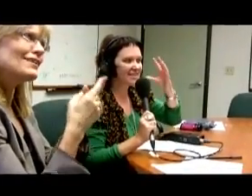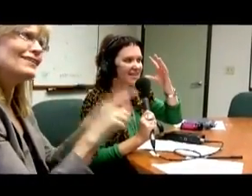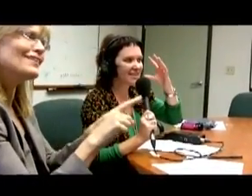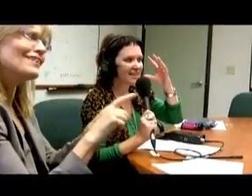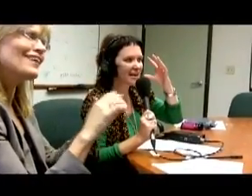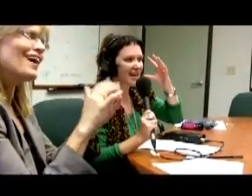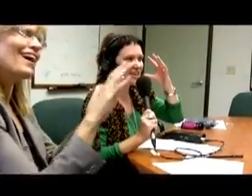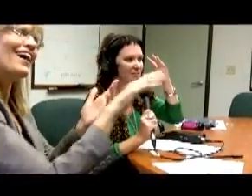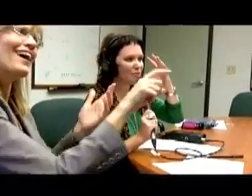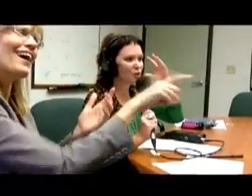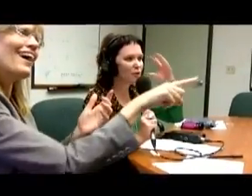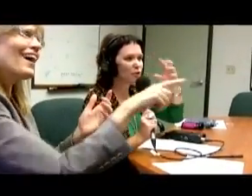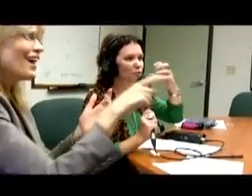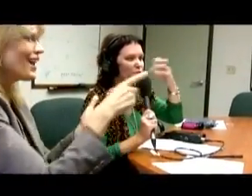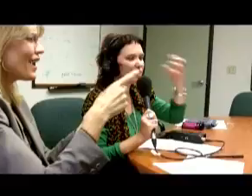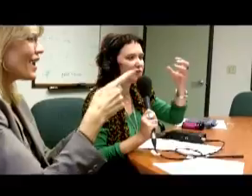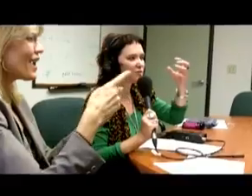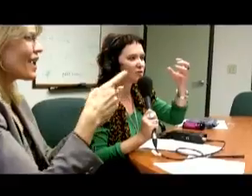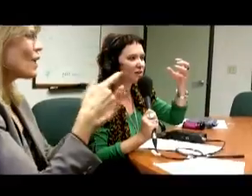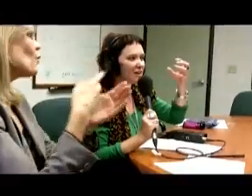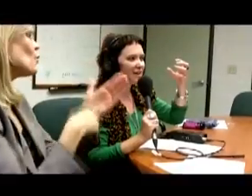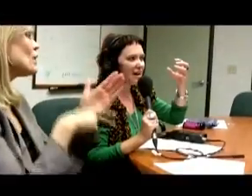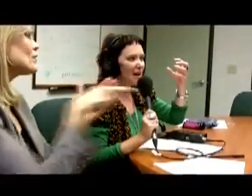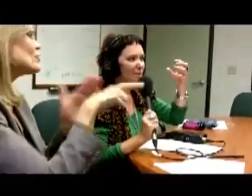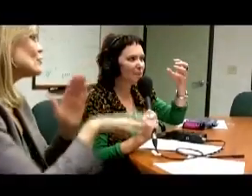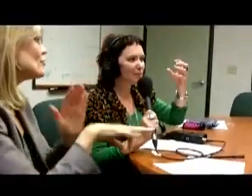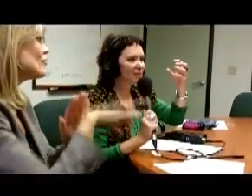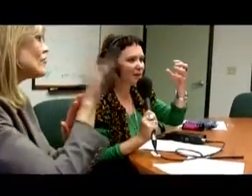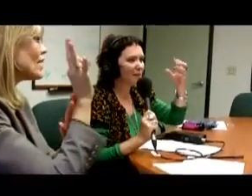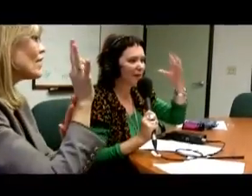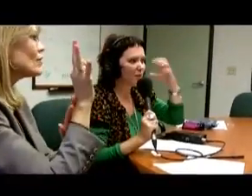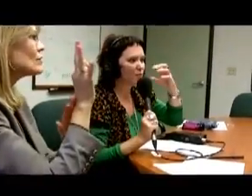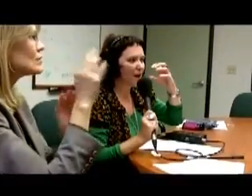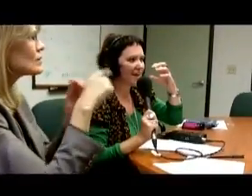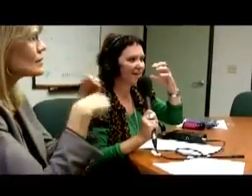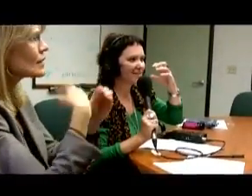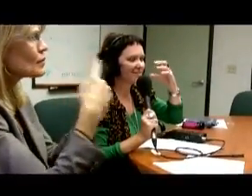revealed about the brain distinguishing between those?